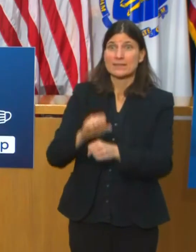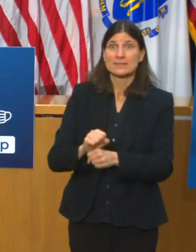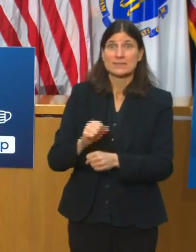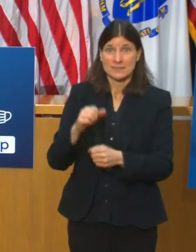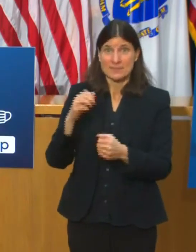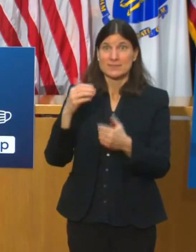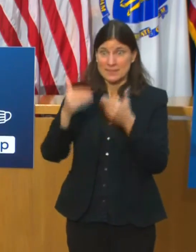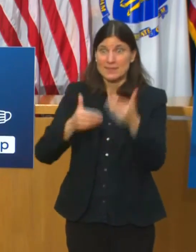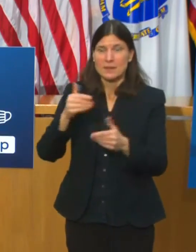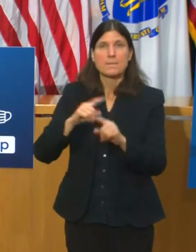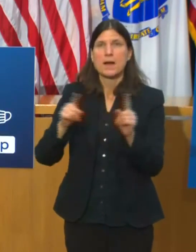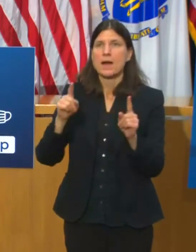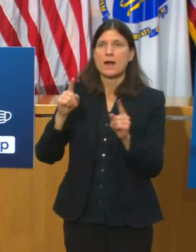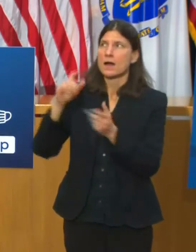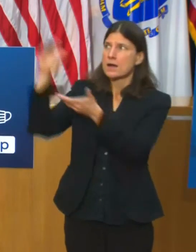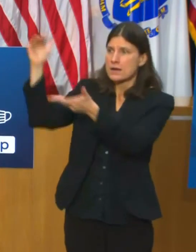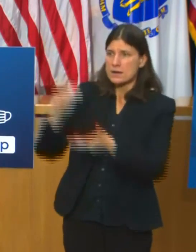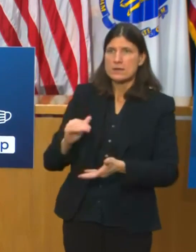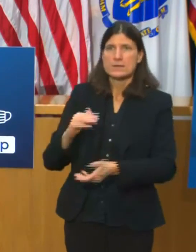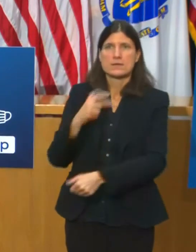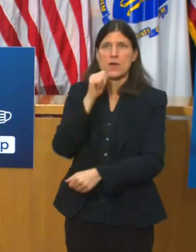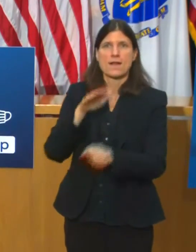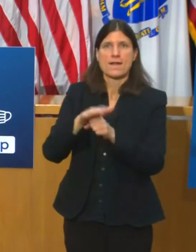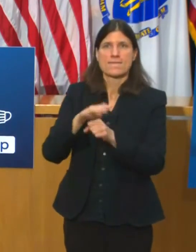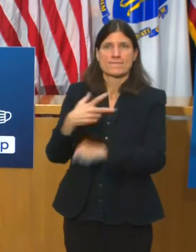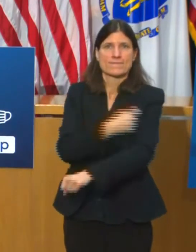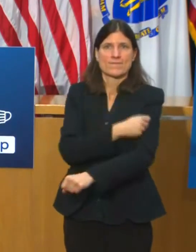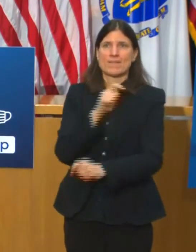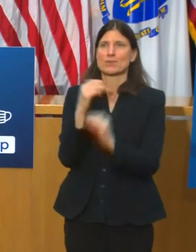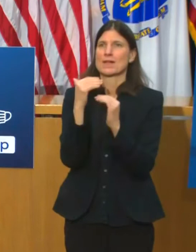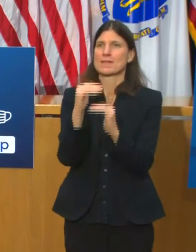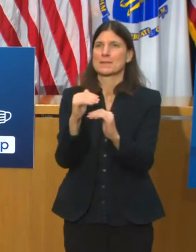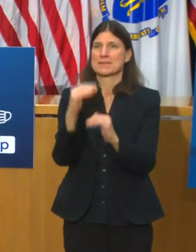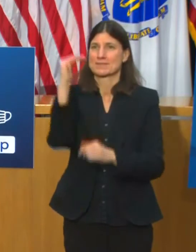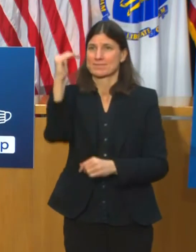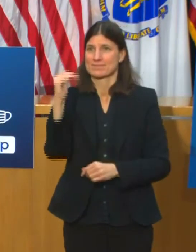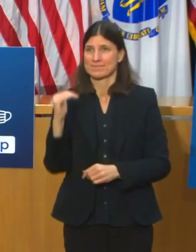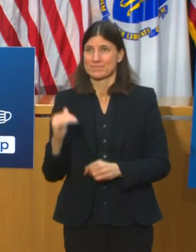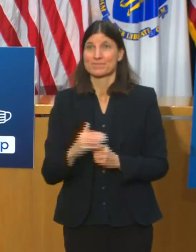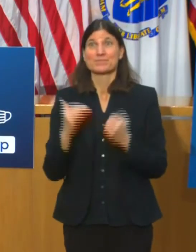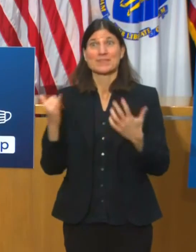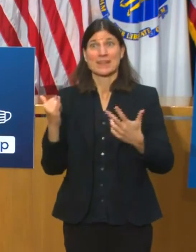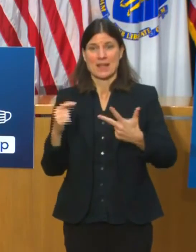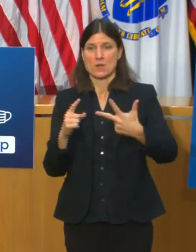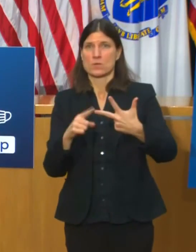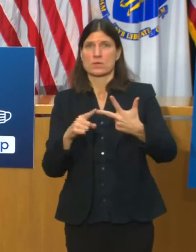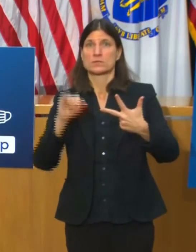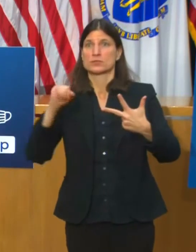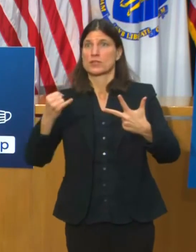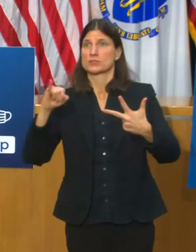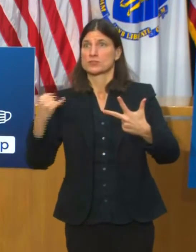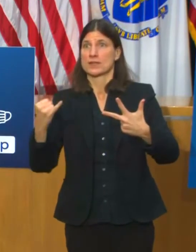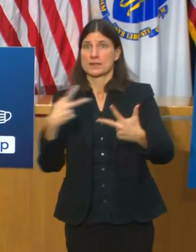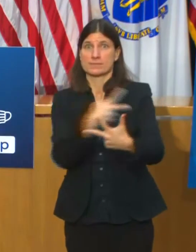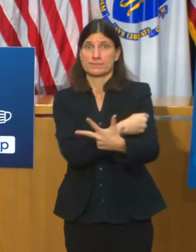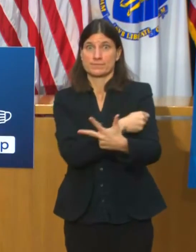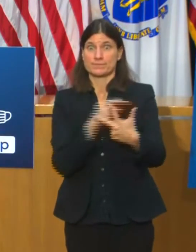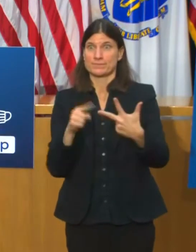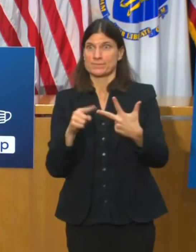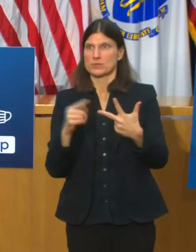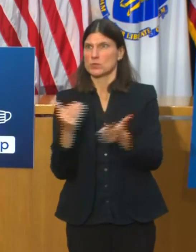are coming and the news that J and J has been submitted for its EU with EUA is promising. But for those,